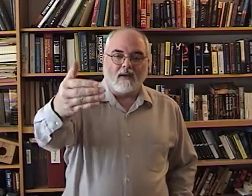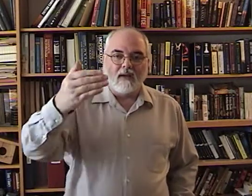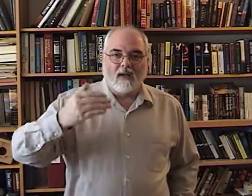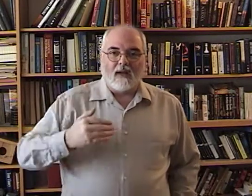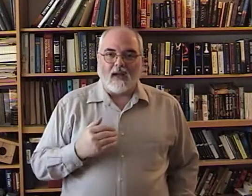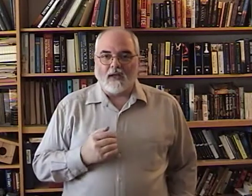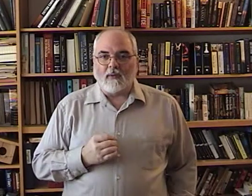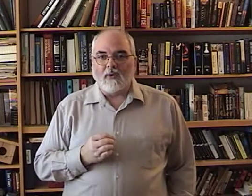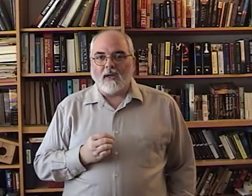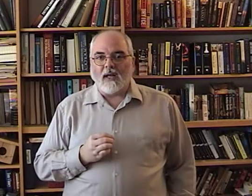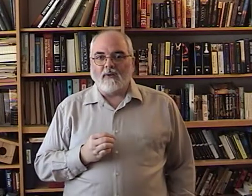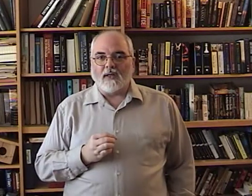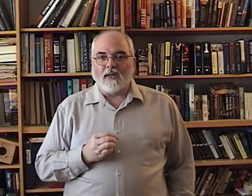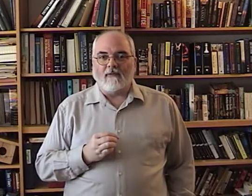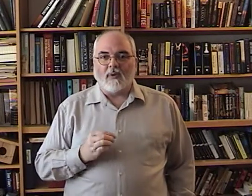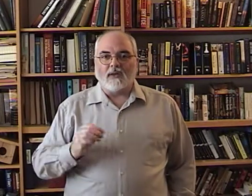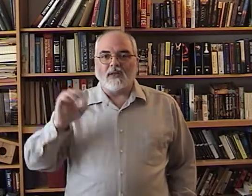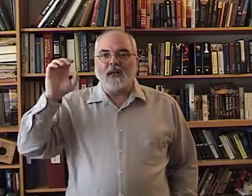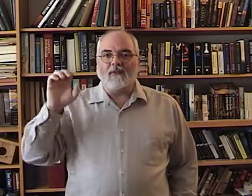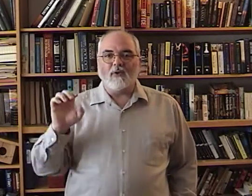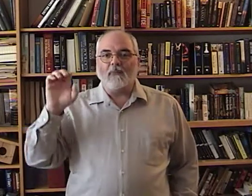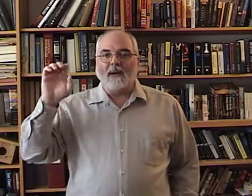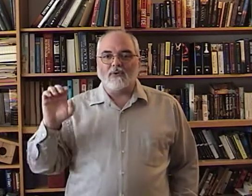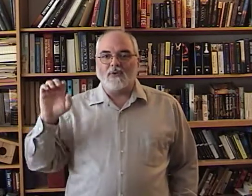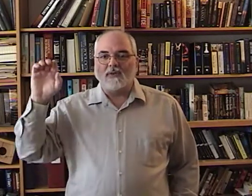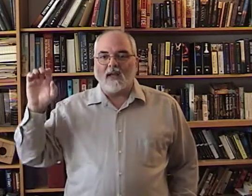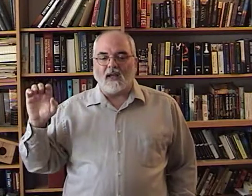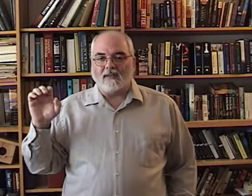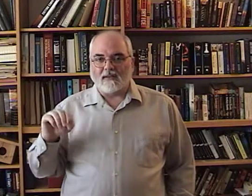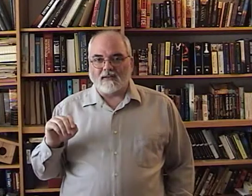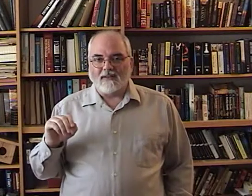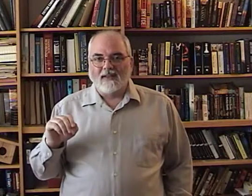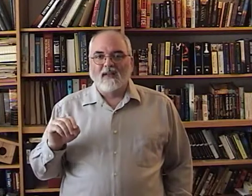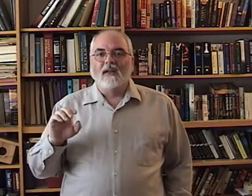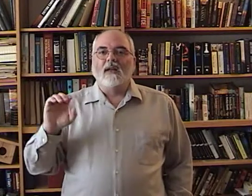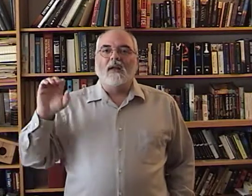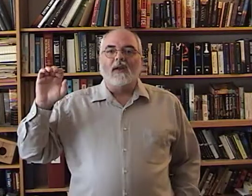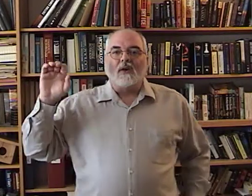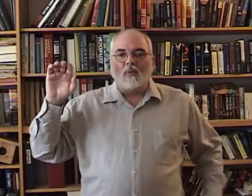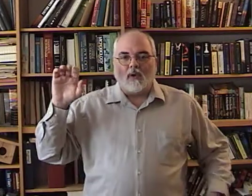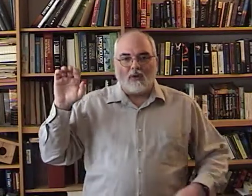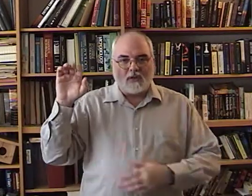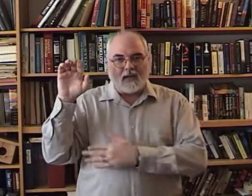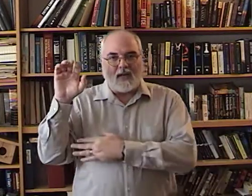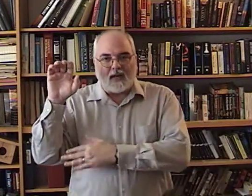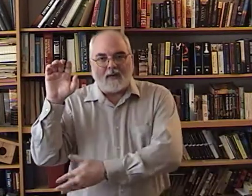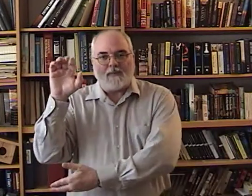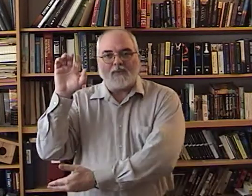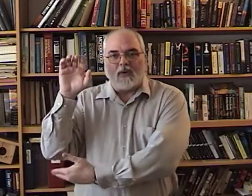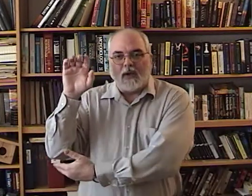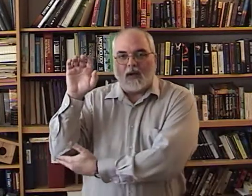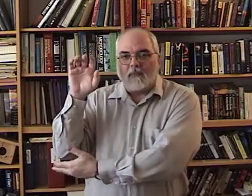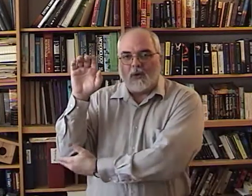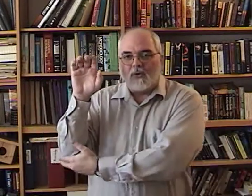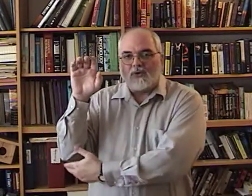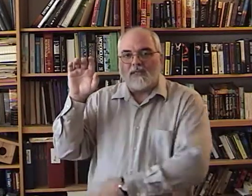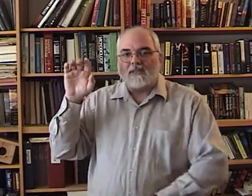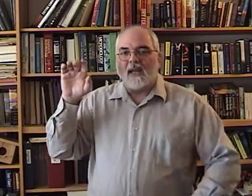in communicating with a deaf person if you bounce your signs. When you sign, your elbow should stay